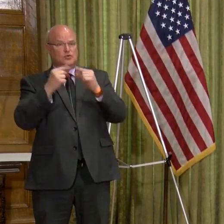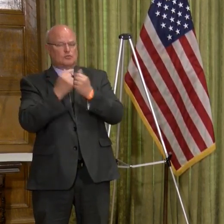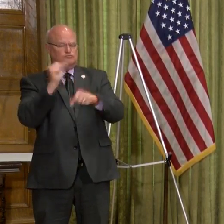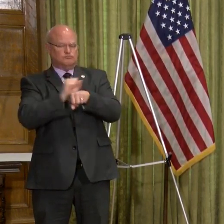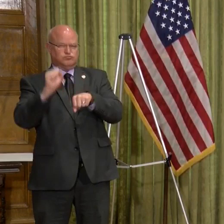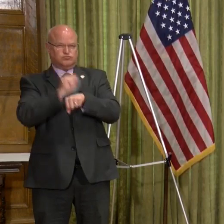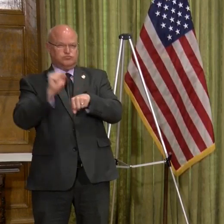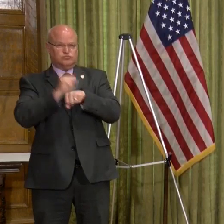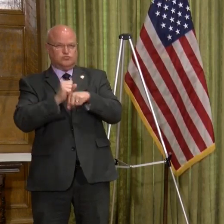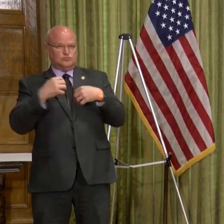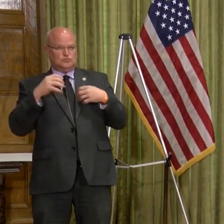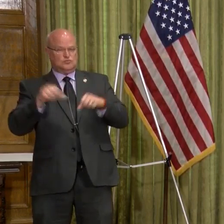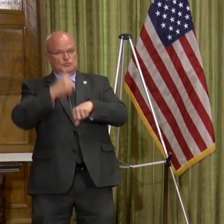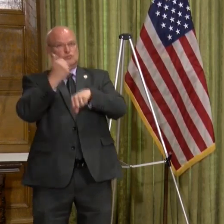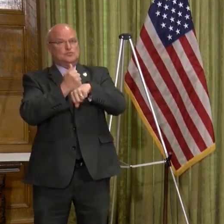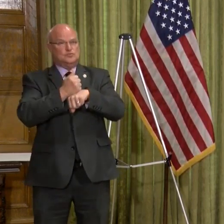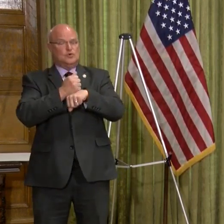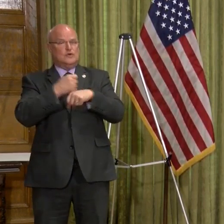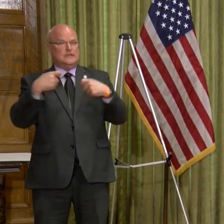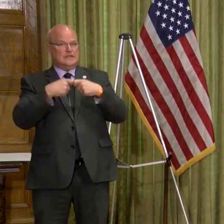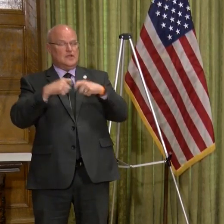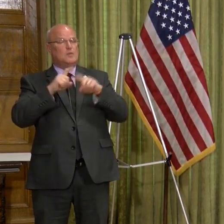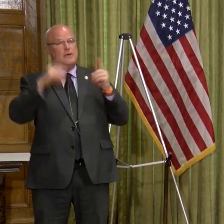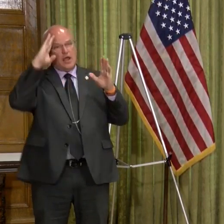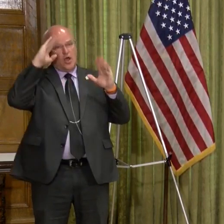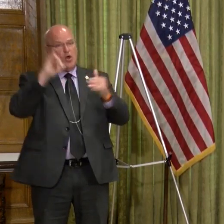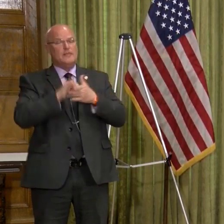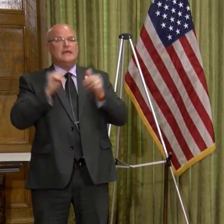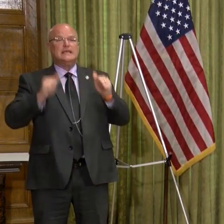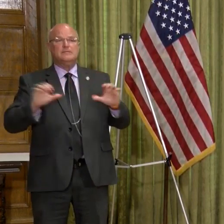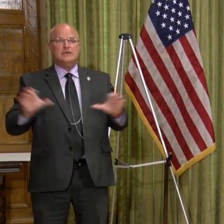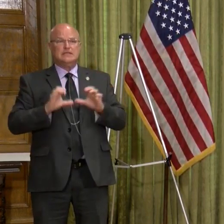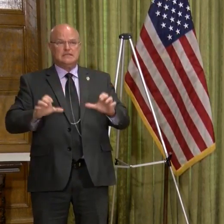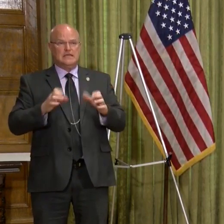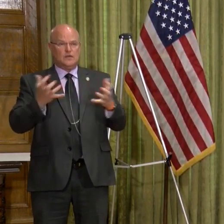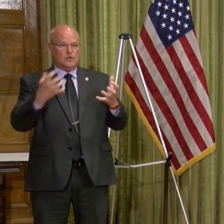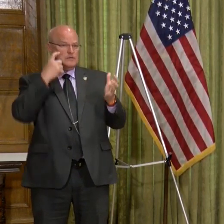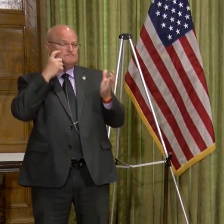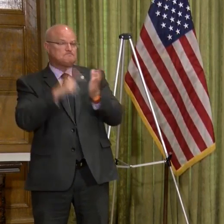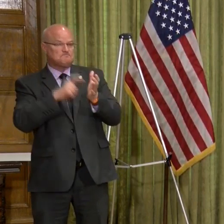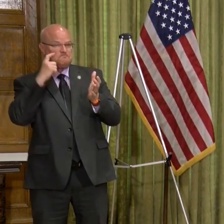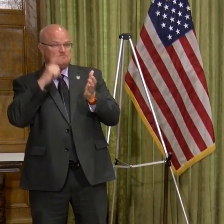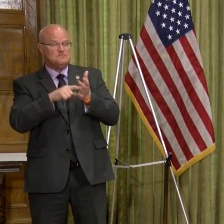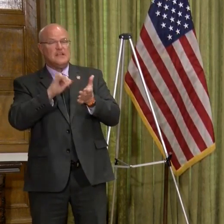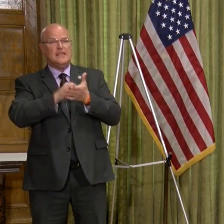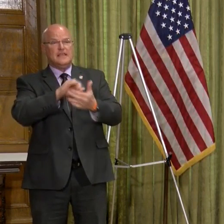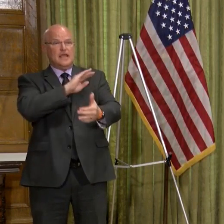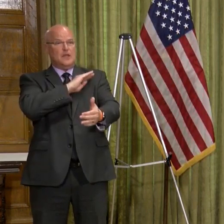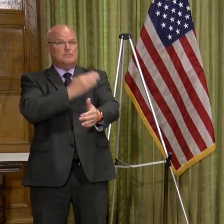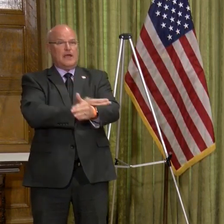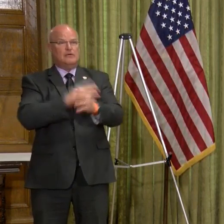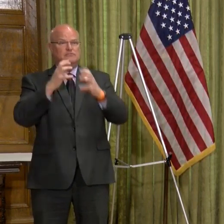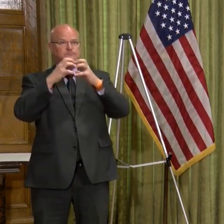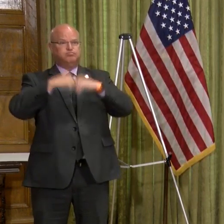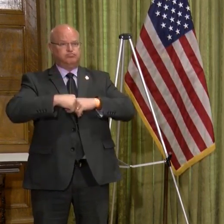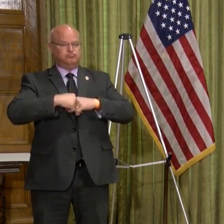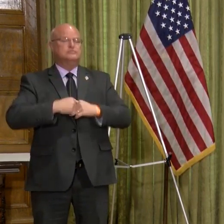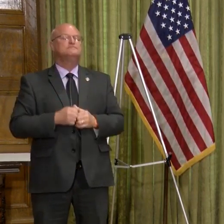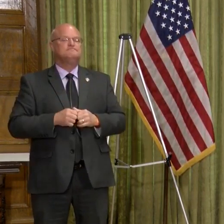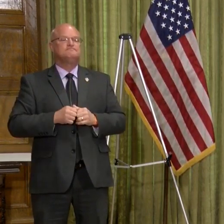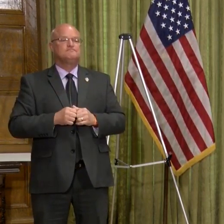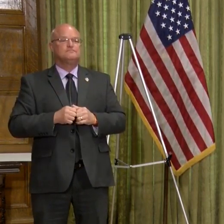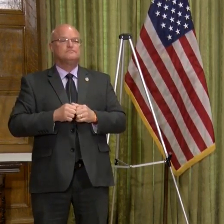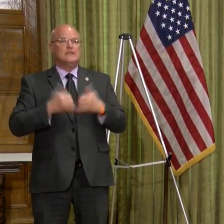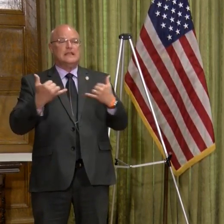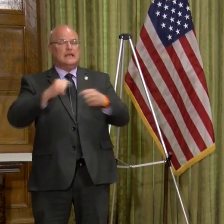there working hard to restore that power, but I hope that's able to be done, and just wanted to recognize that power outage. In terms